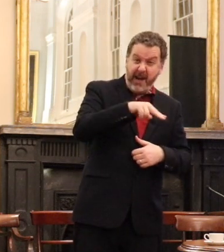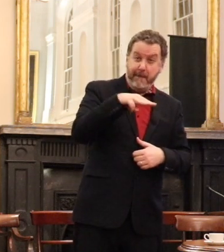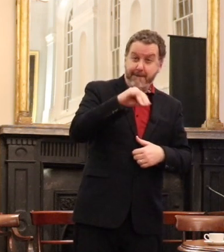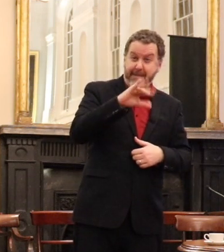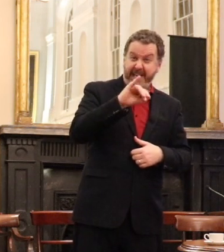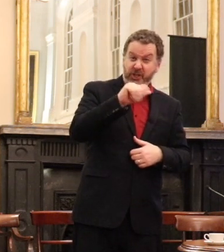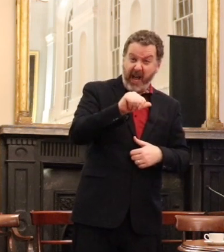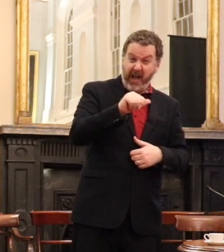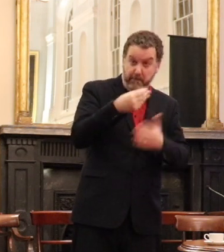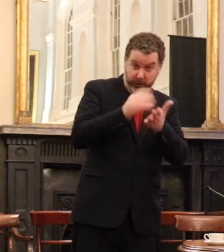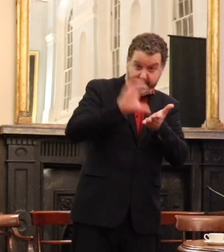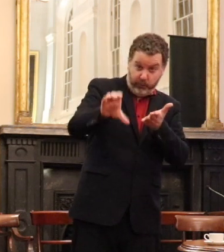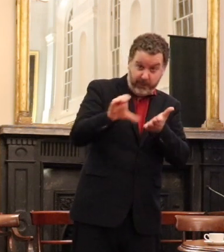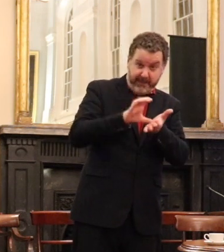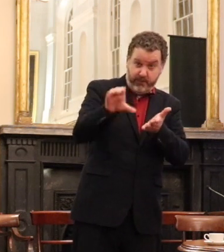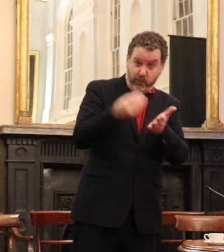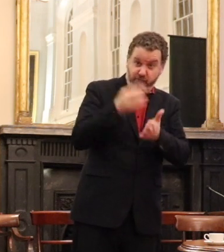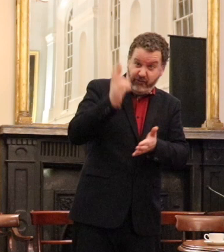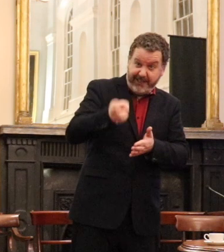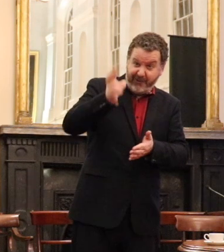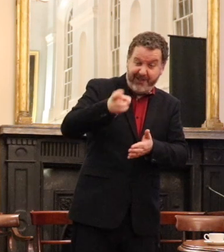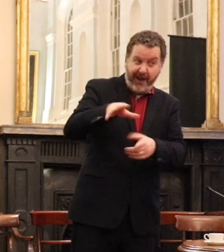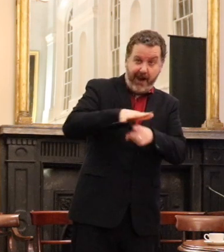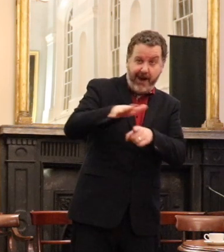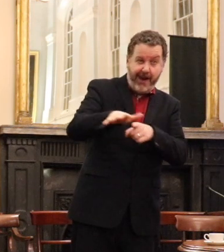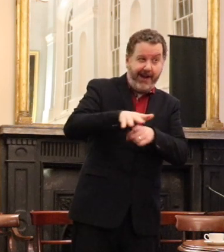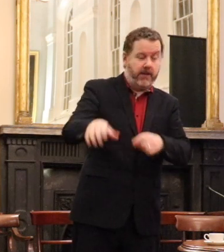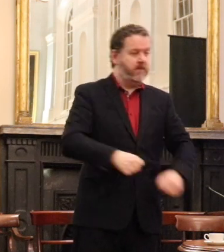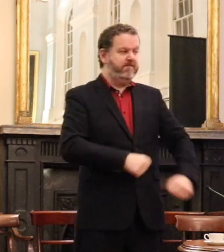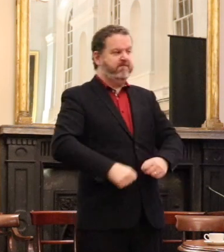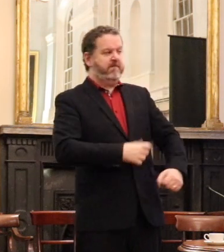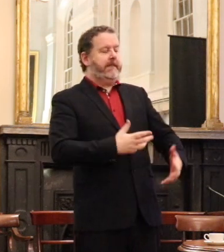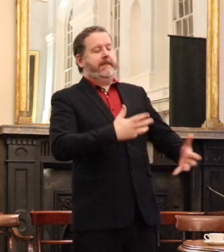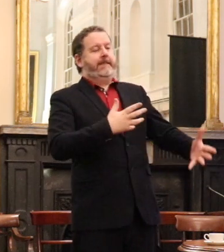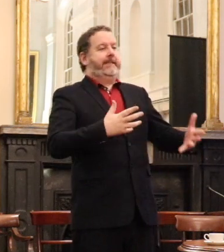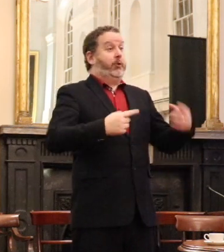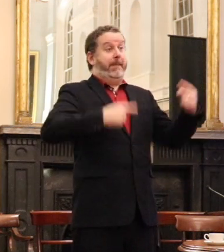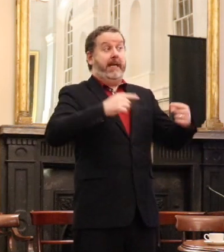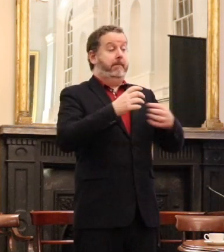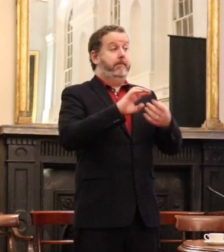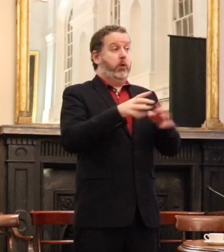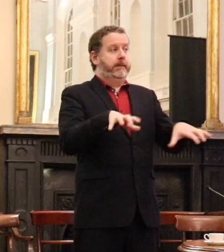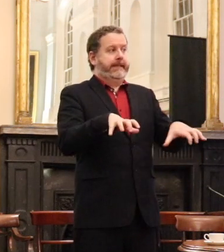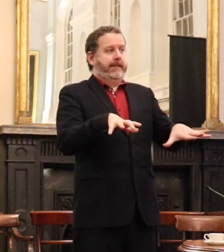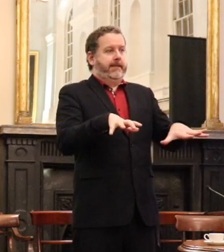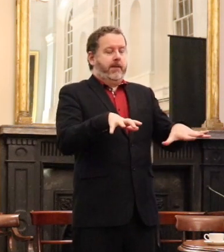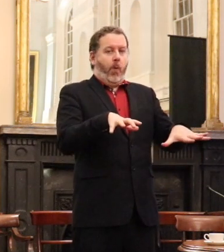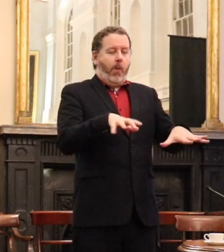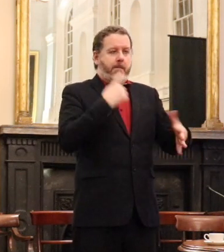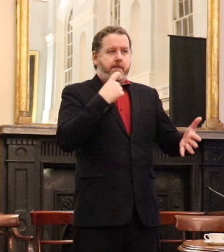militia that's giving you the money? and it became quite tense and it was tense enough to start but